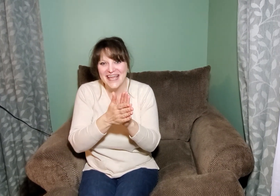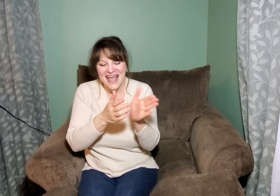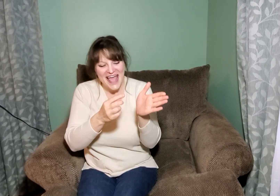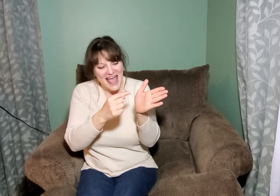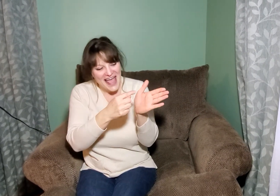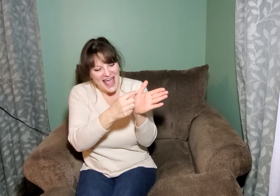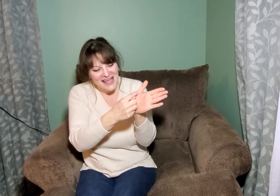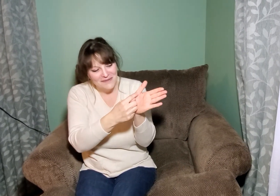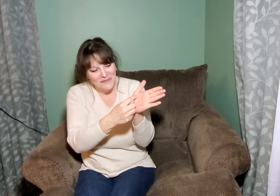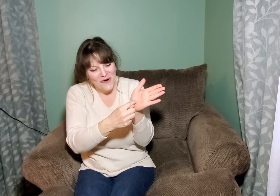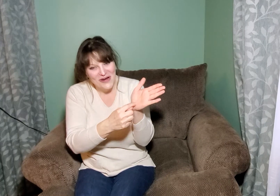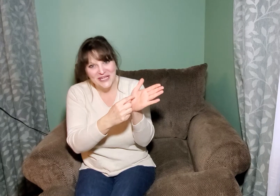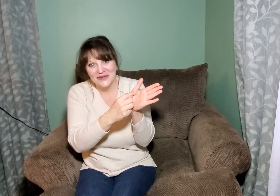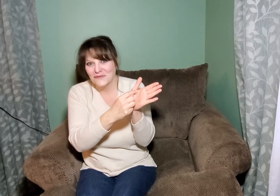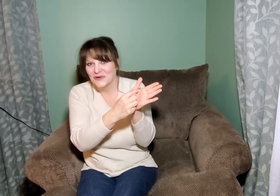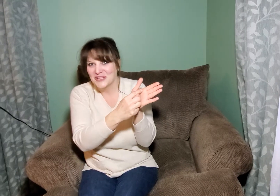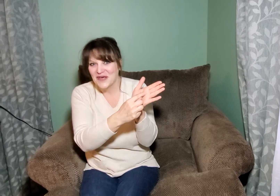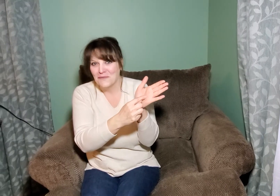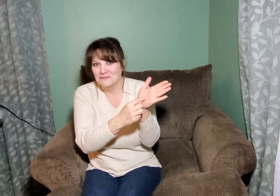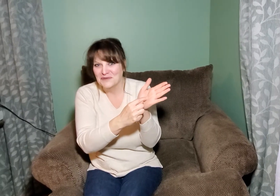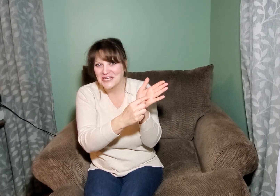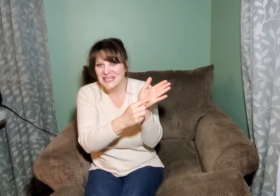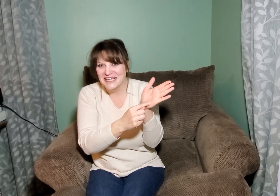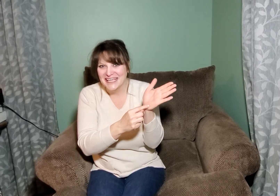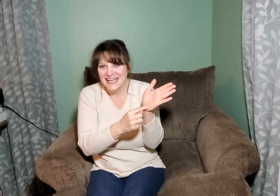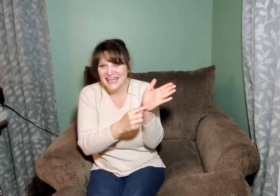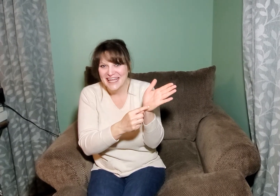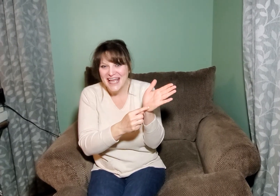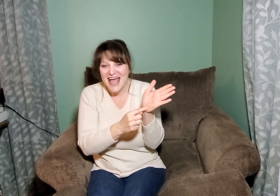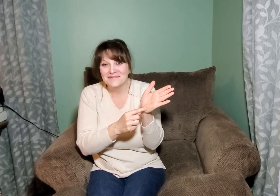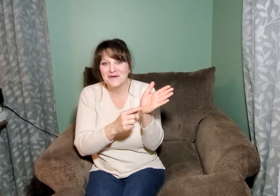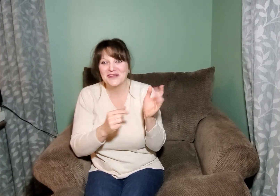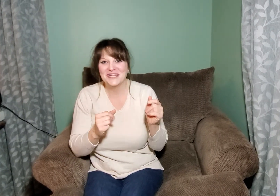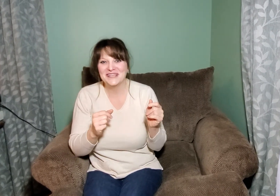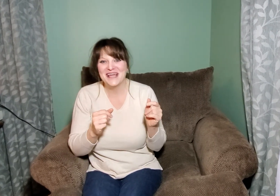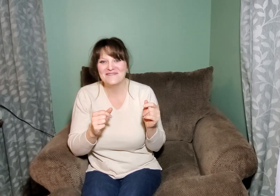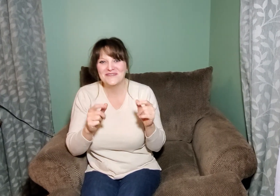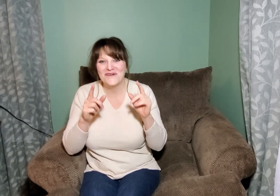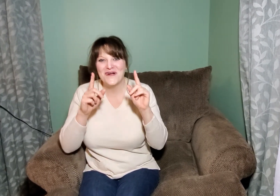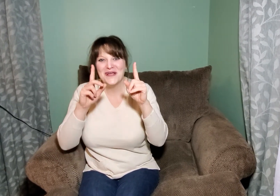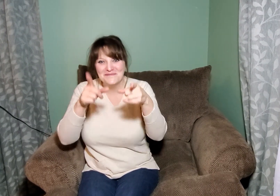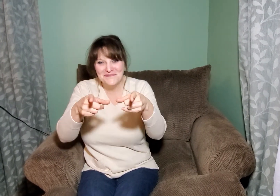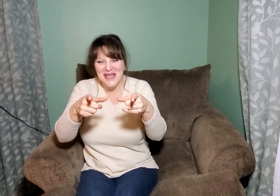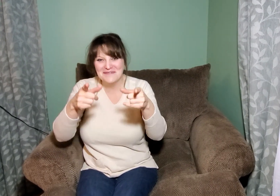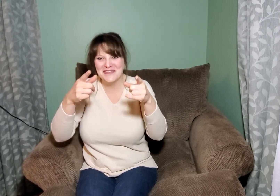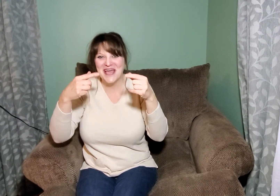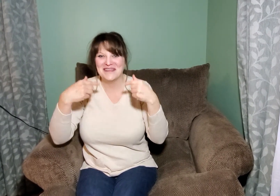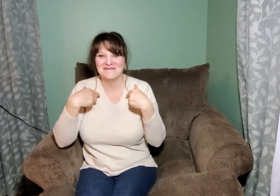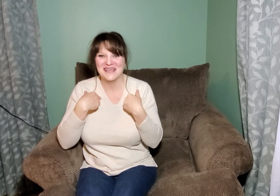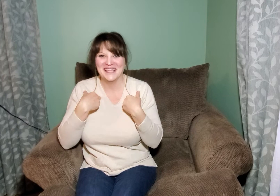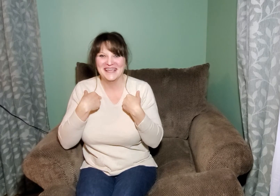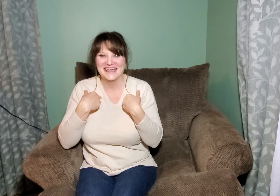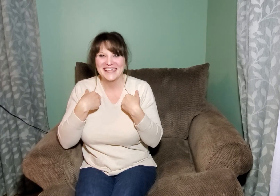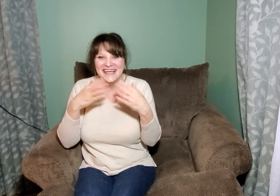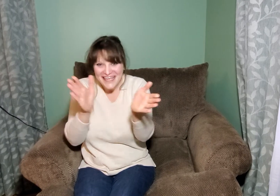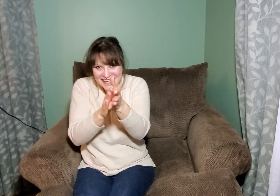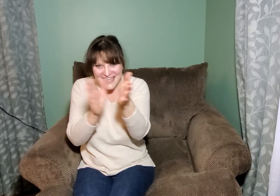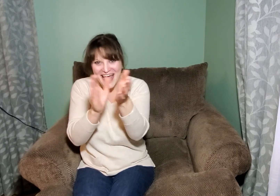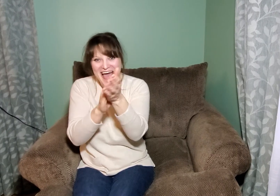and mark it with a B. And put it in the oven for Baby and me. Yay!